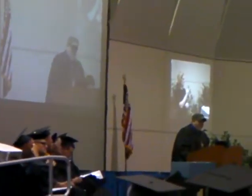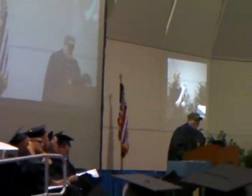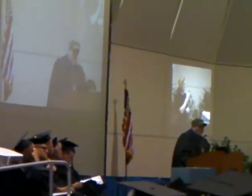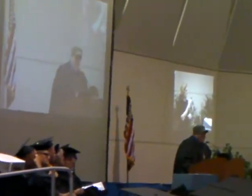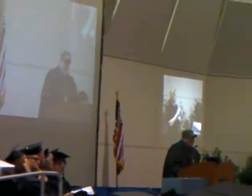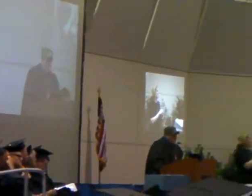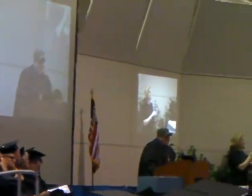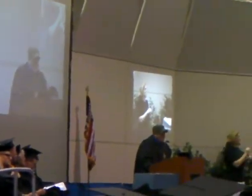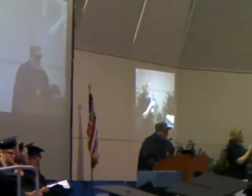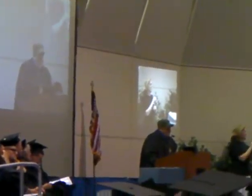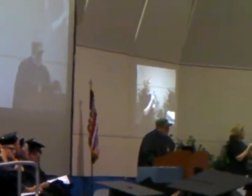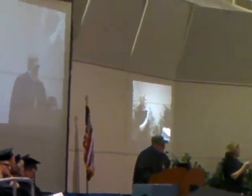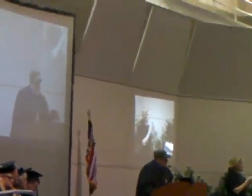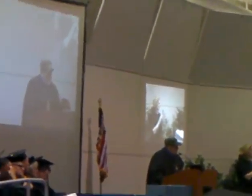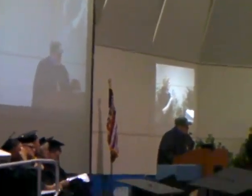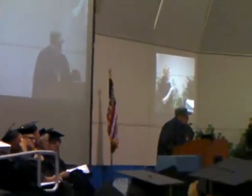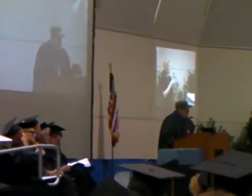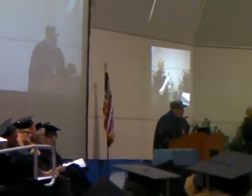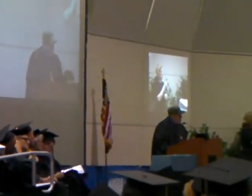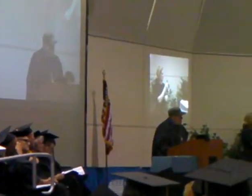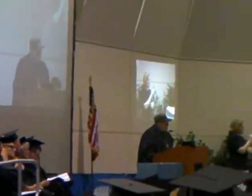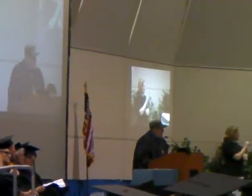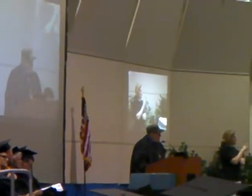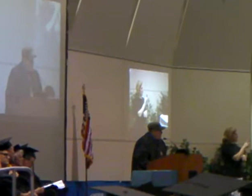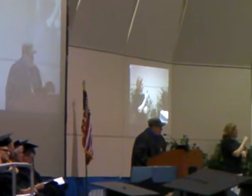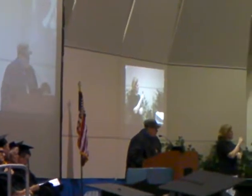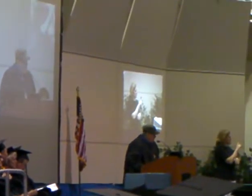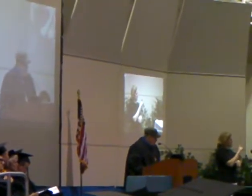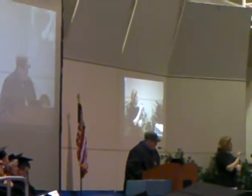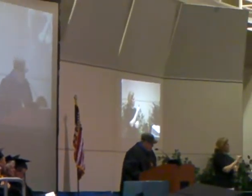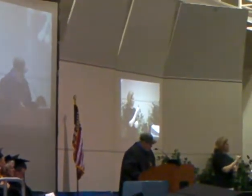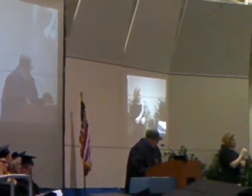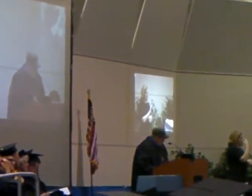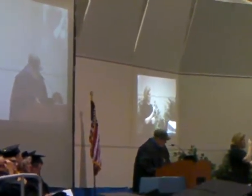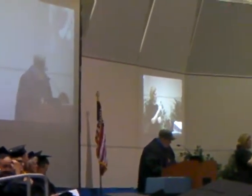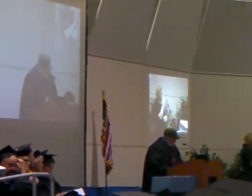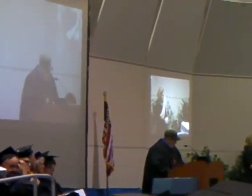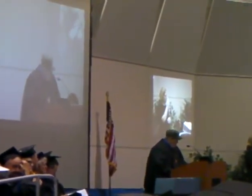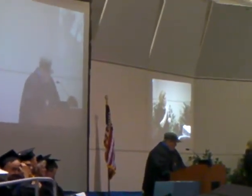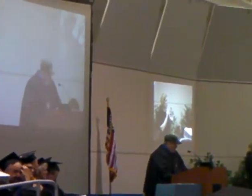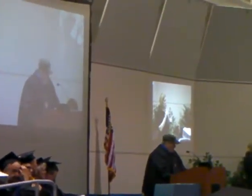for the awesome and adventurous years here in Saracosa.